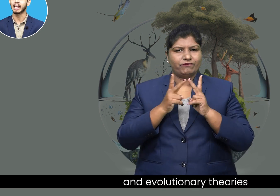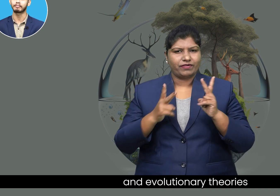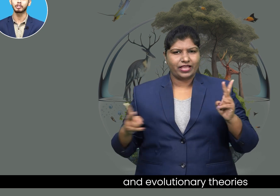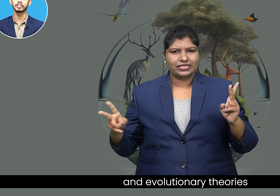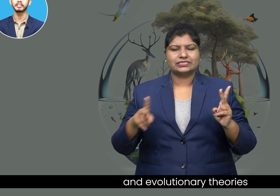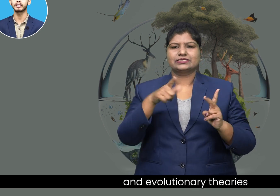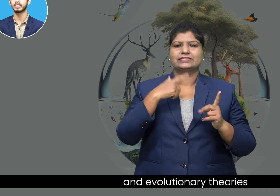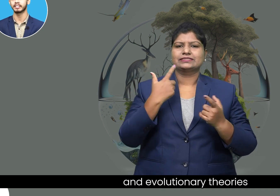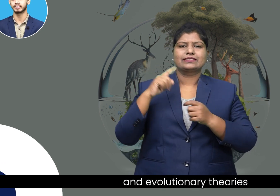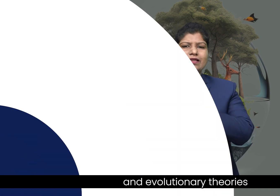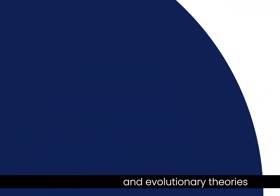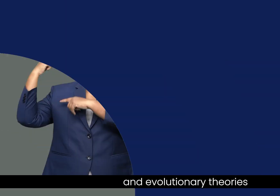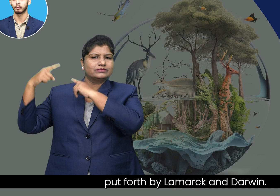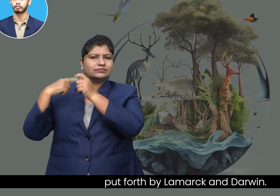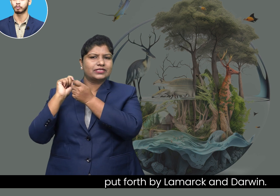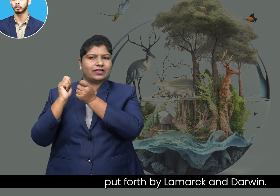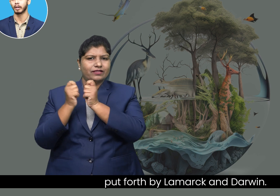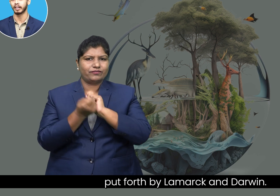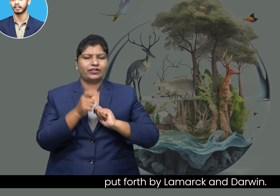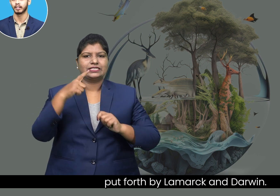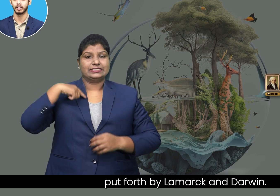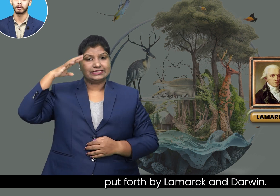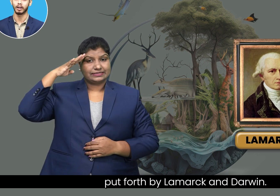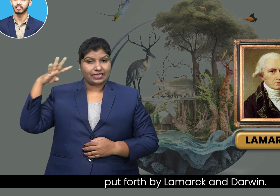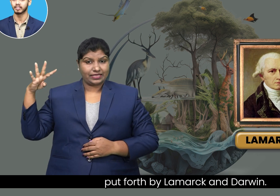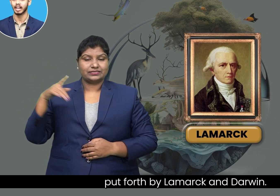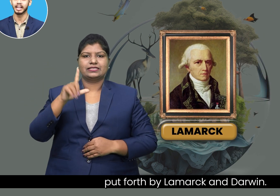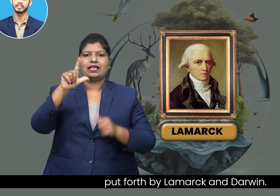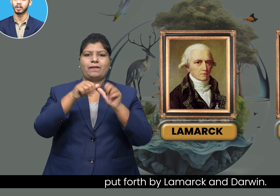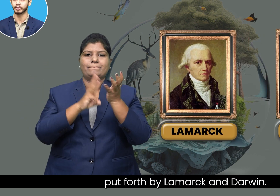evolutionary theories put forth by Lamarck and Darwin